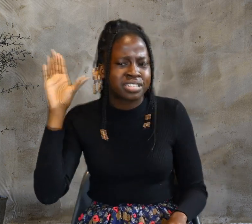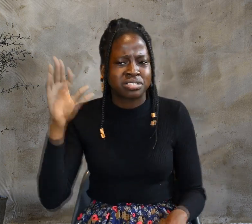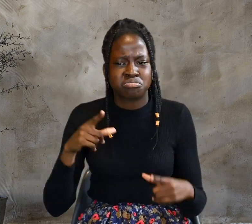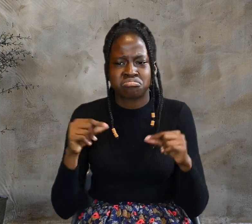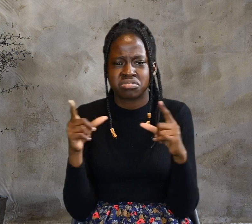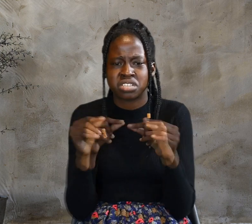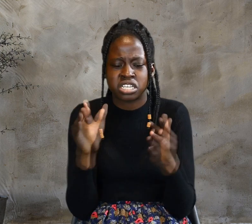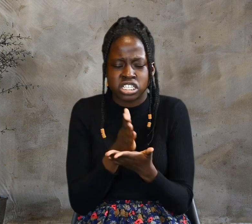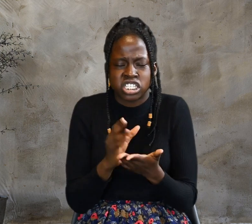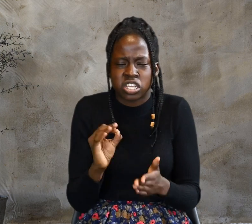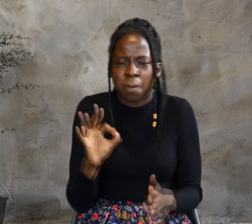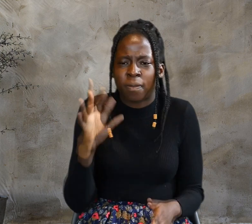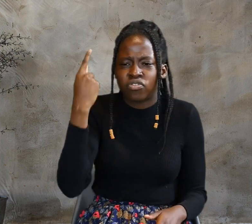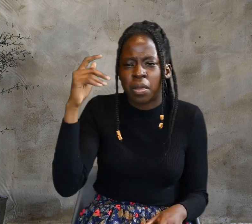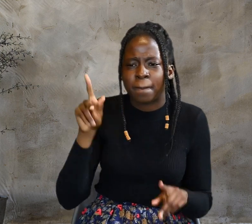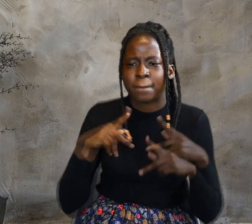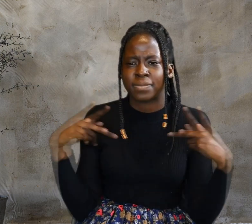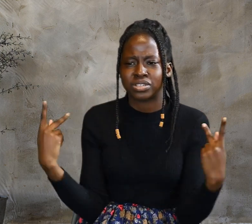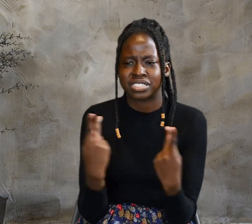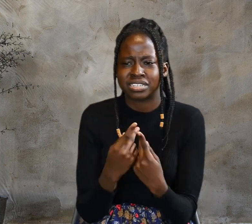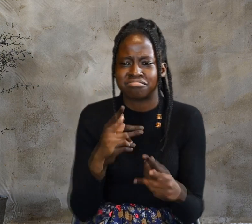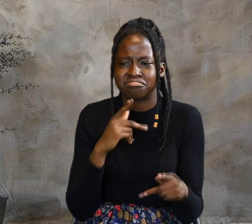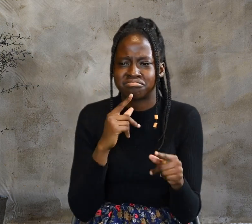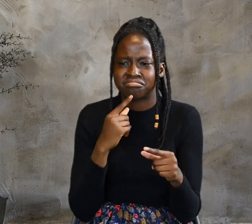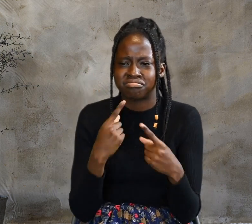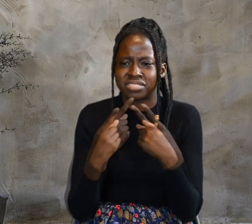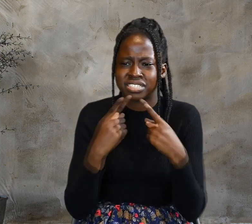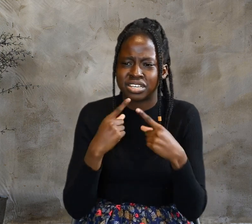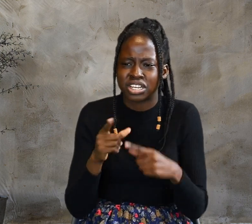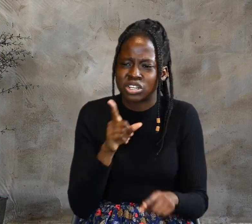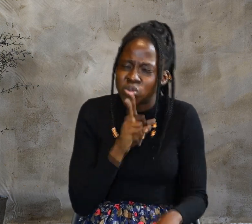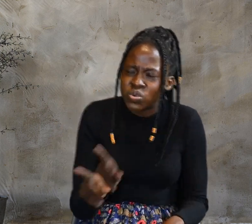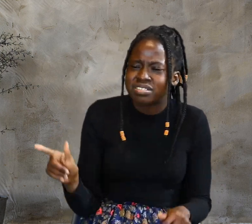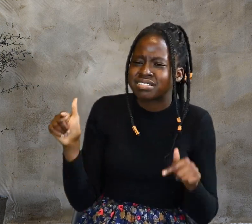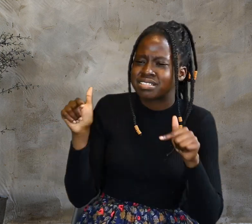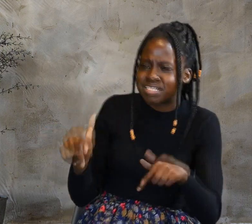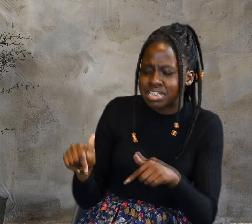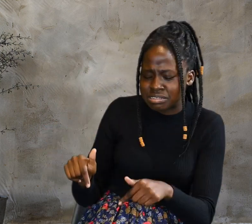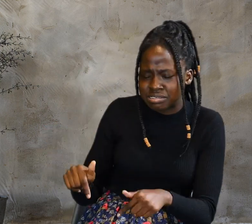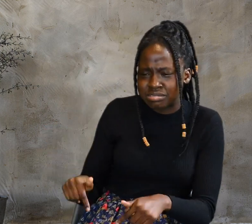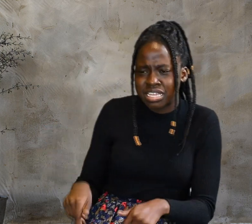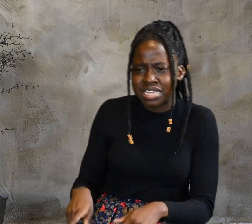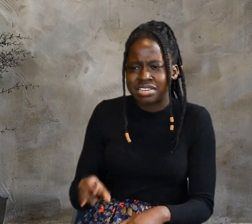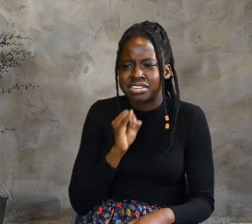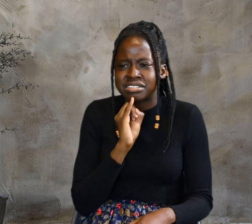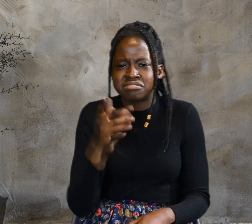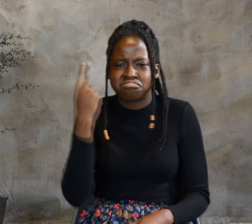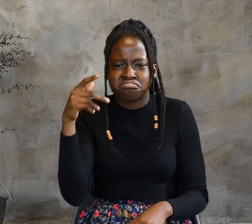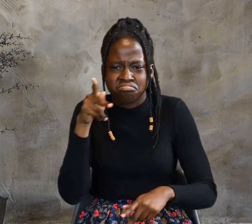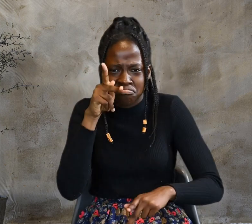his words, some of the people said, surely this man is a prophet.